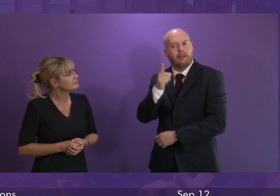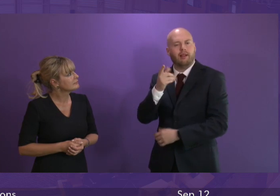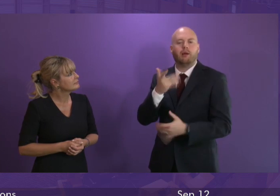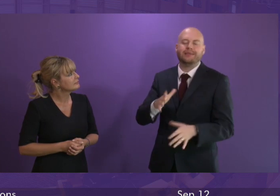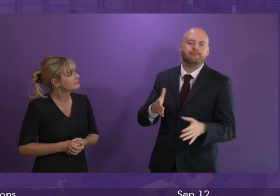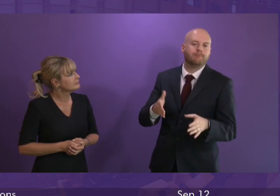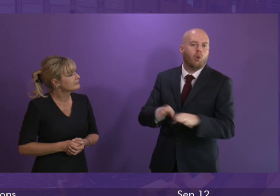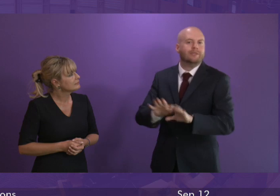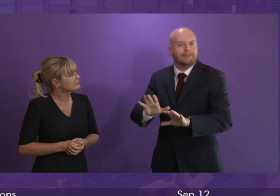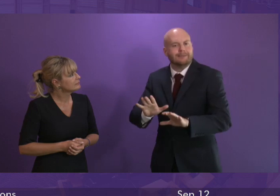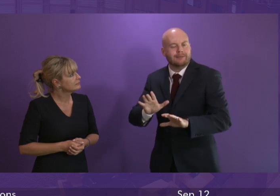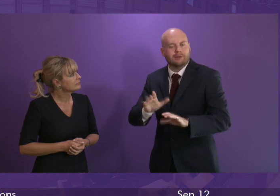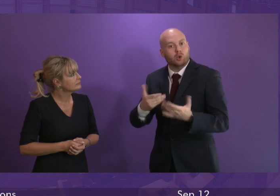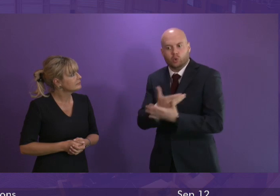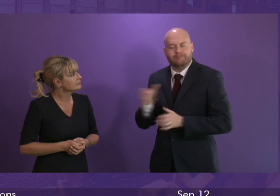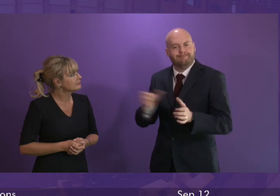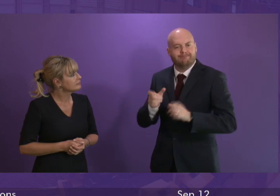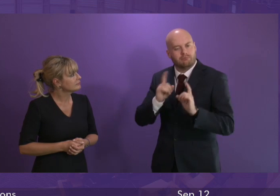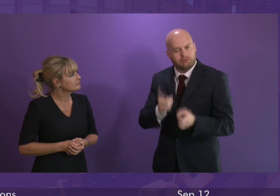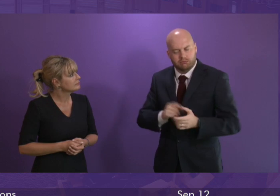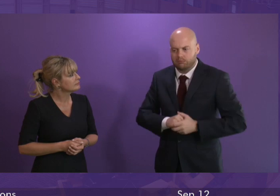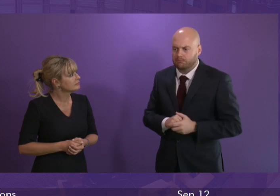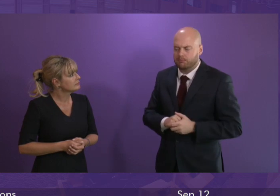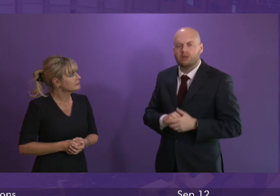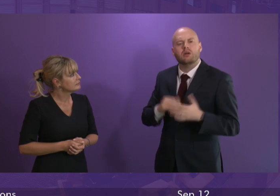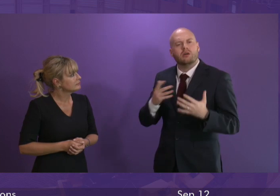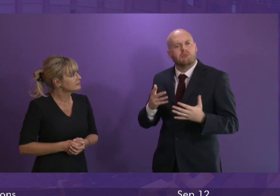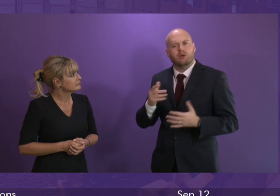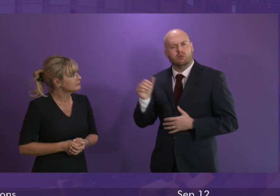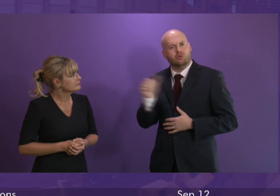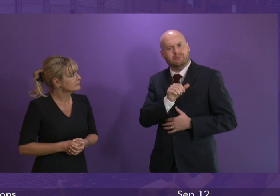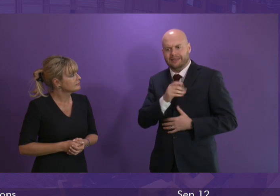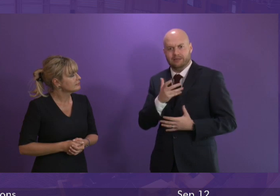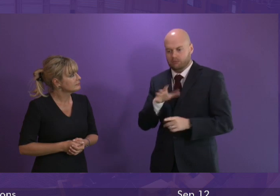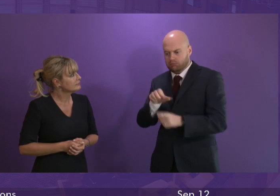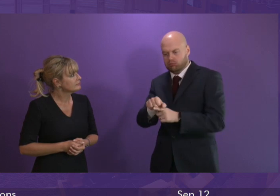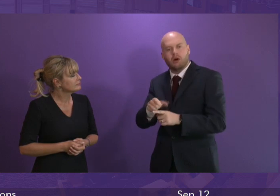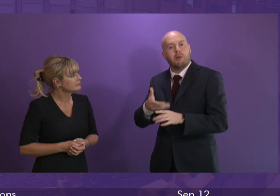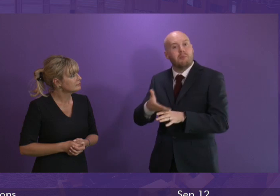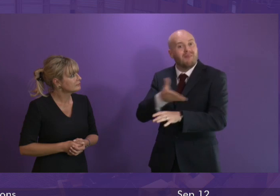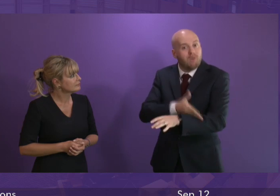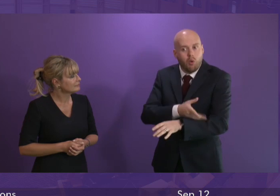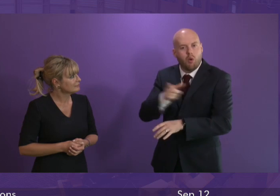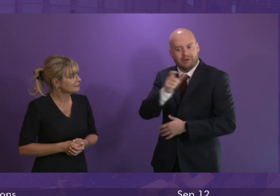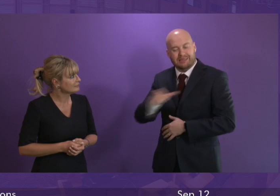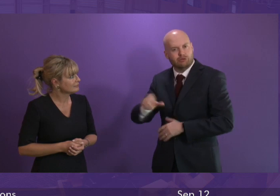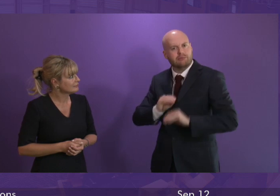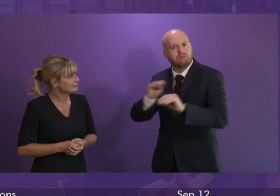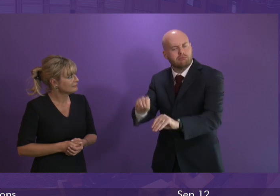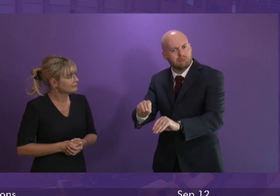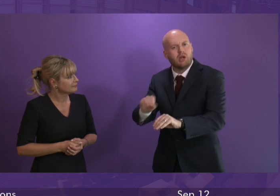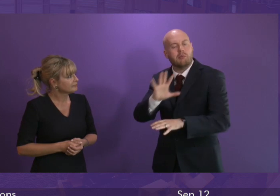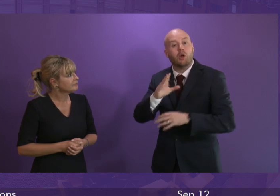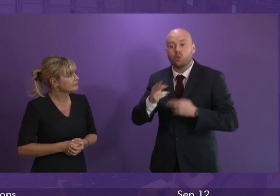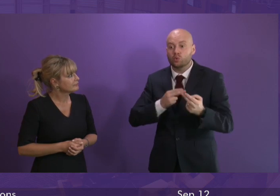faults at Edinburgh SickKids were caught hours before patients moved in but the problems at the Queen Elizabeth only became public